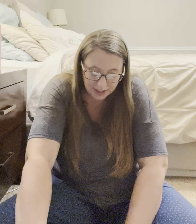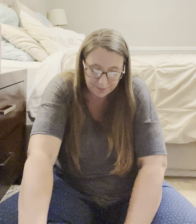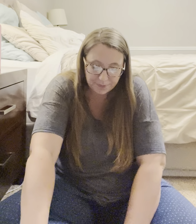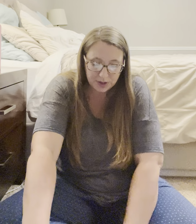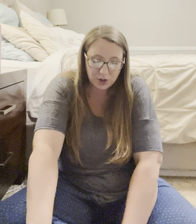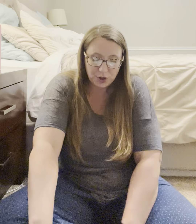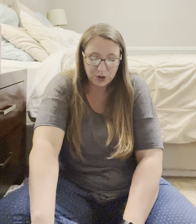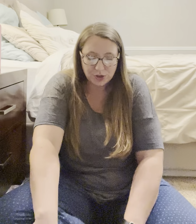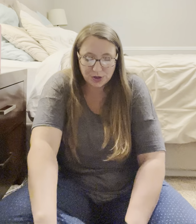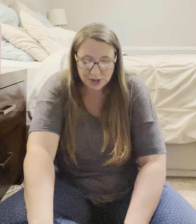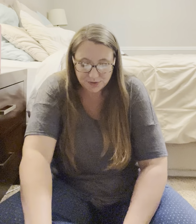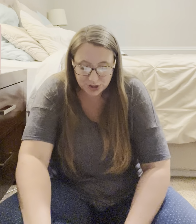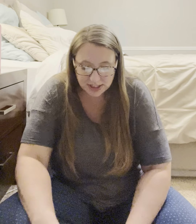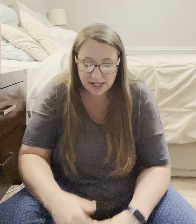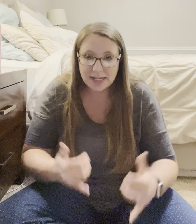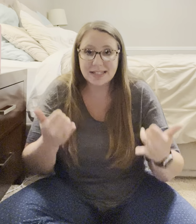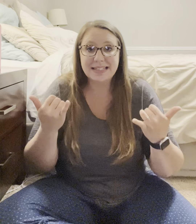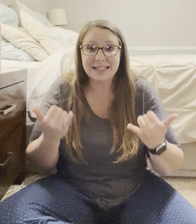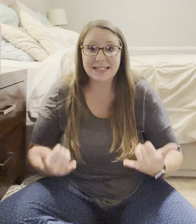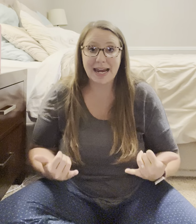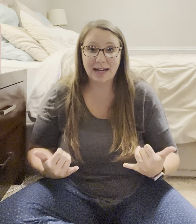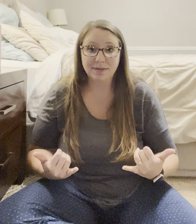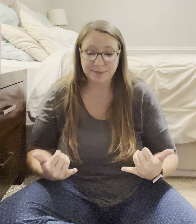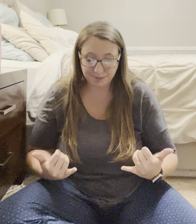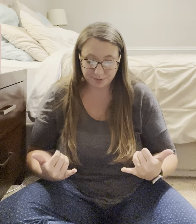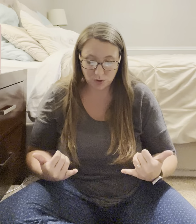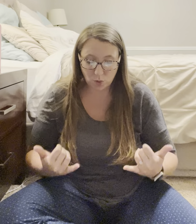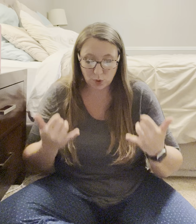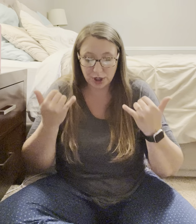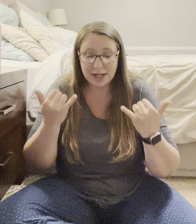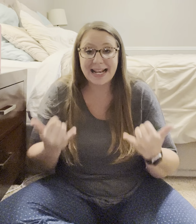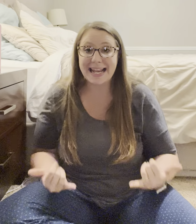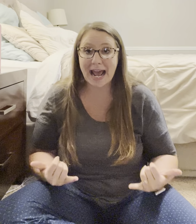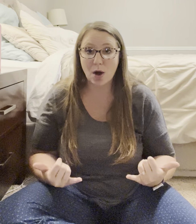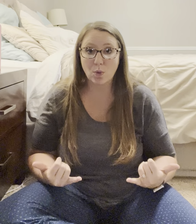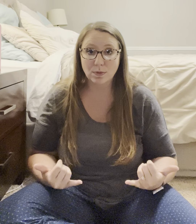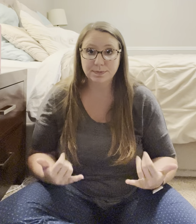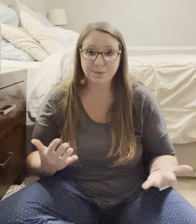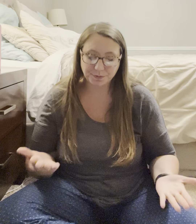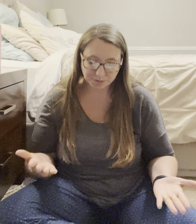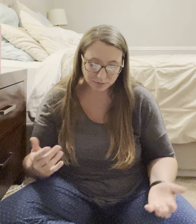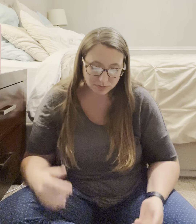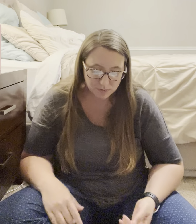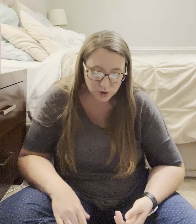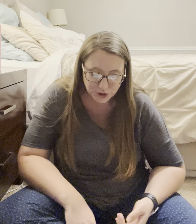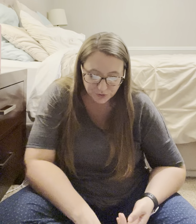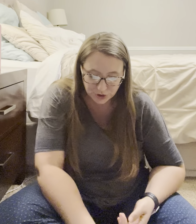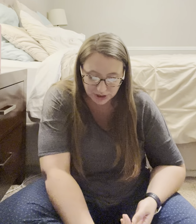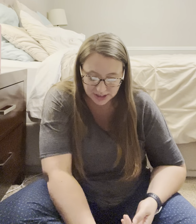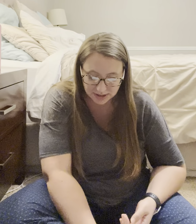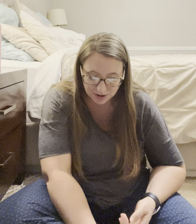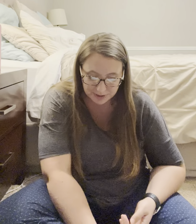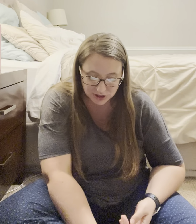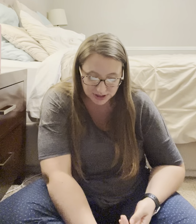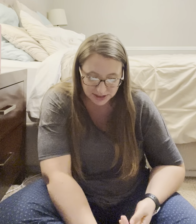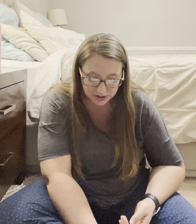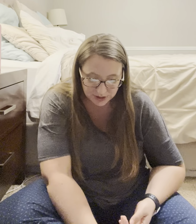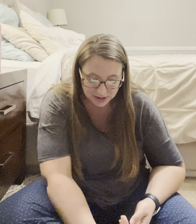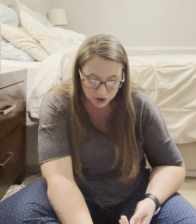Okay. So, this first sign is today or now. So, if you look at the, on page 63, it's